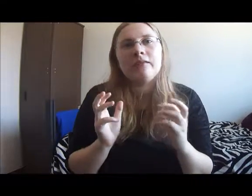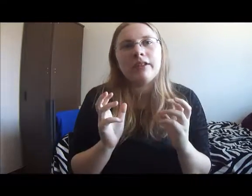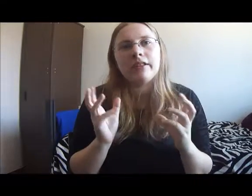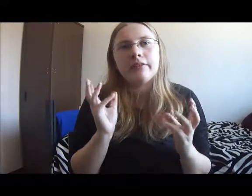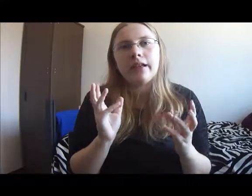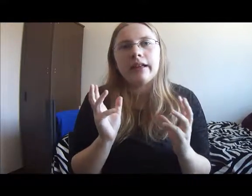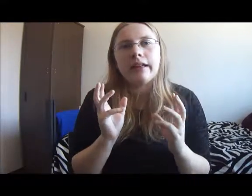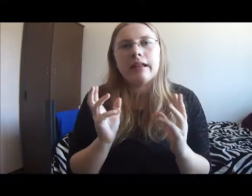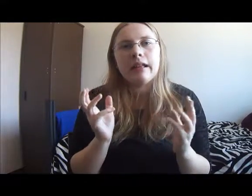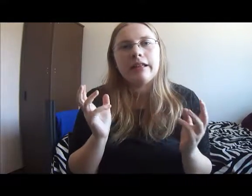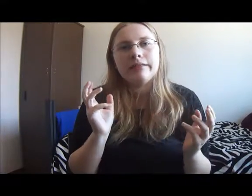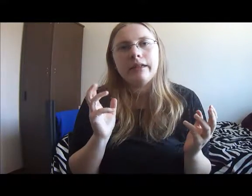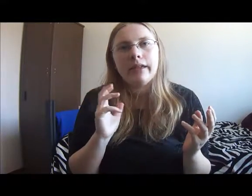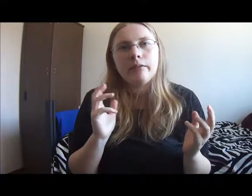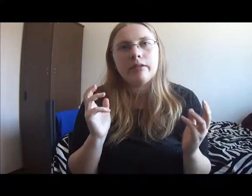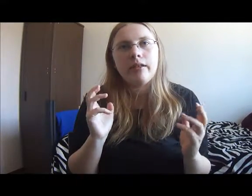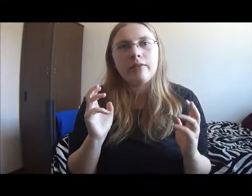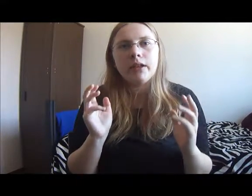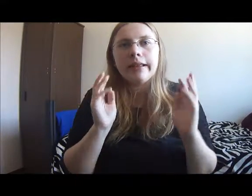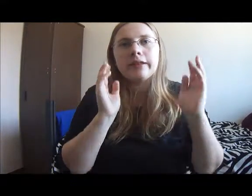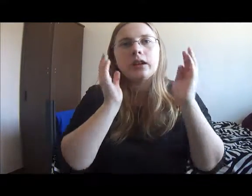vilify the house elf either.